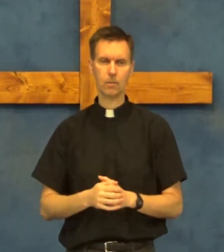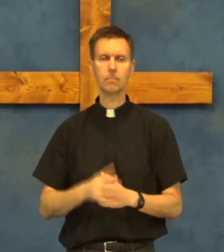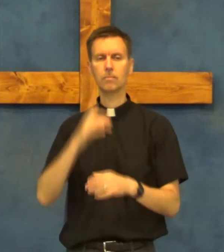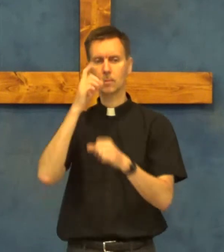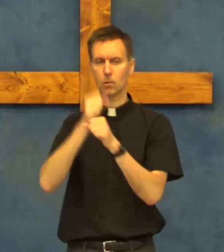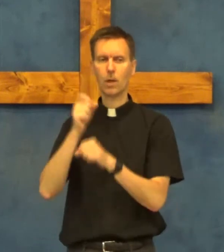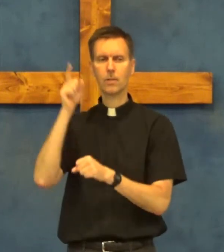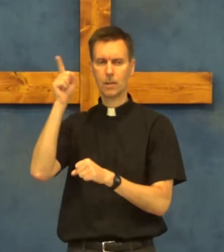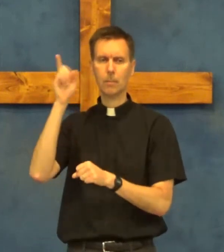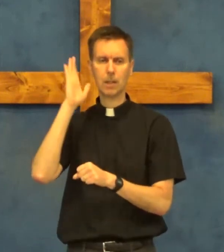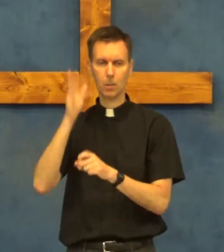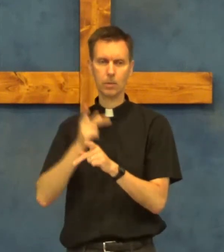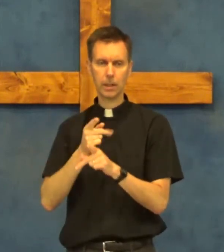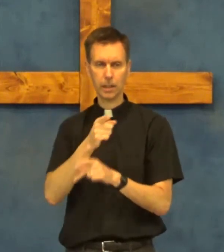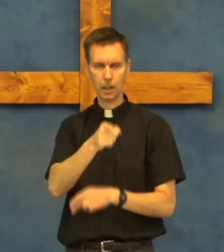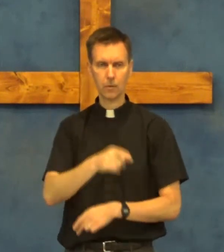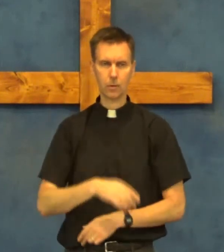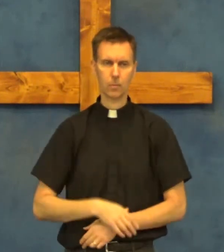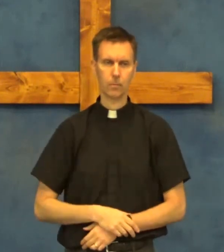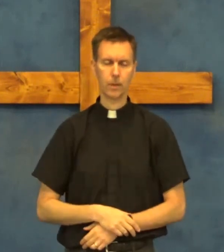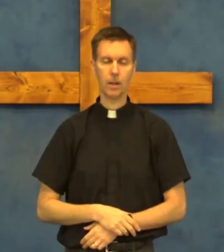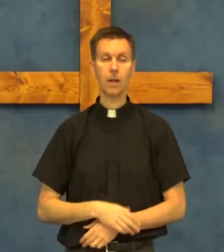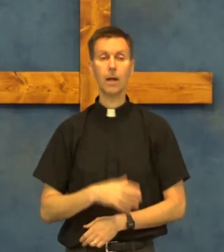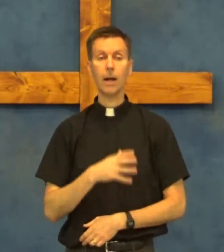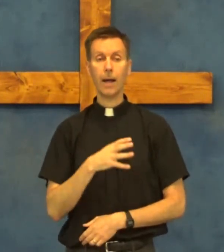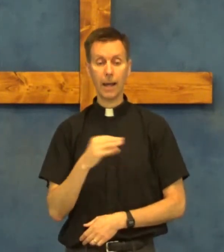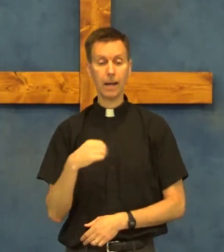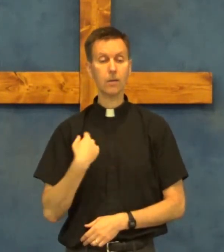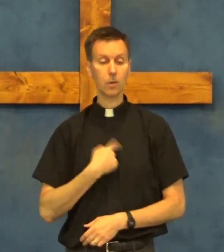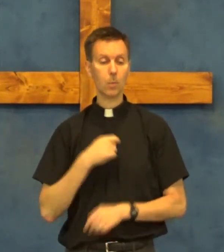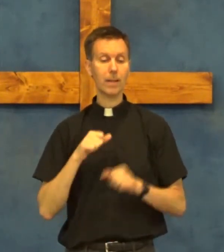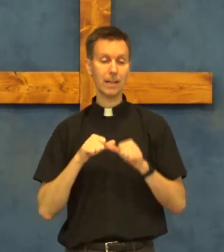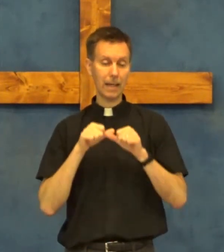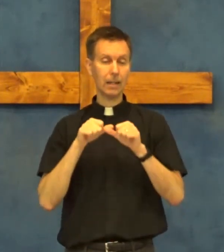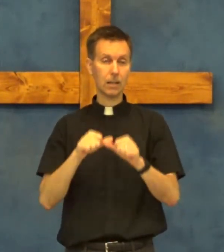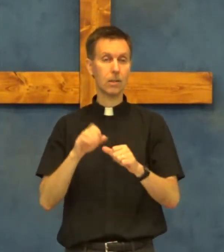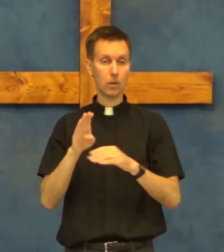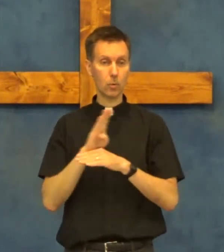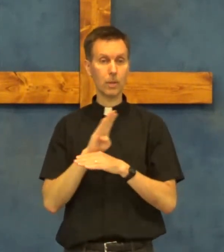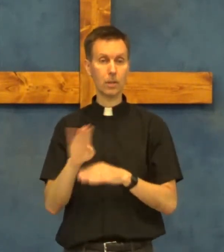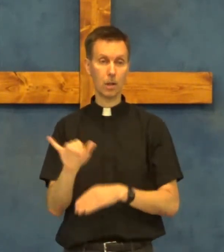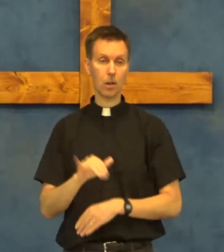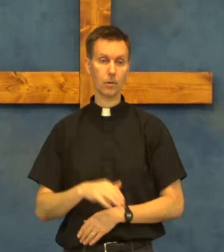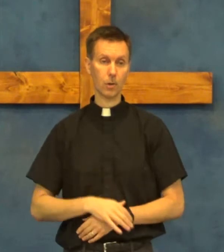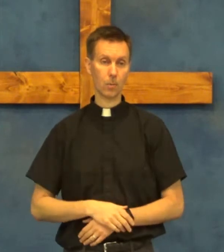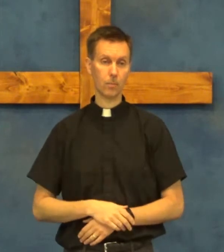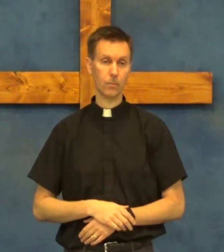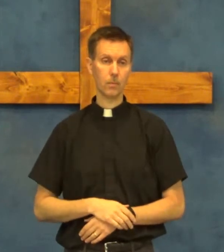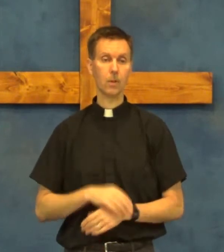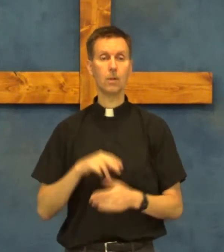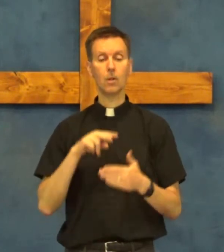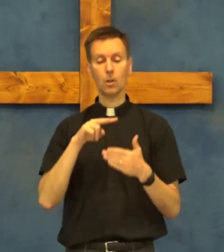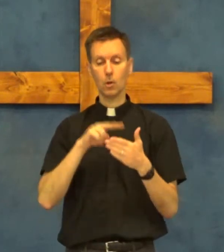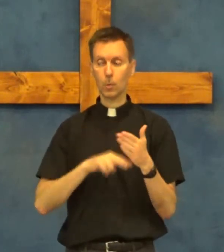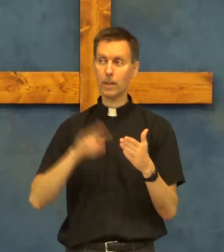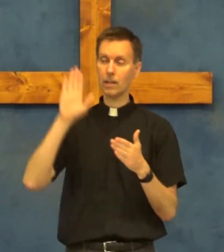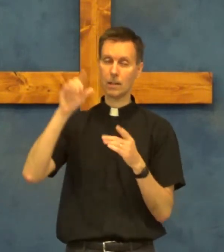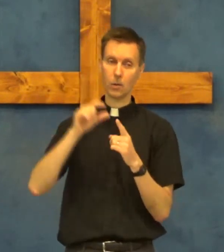trust he will take care of you and we can continue busy also reading his